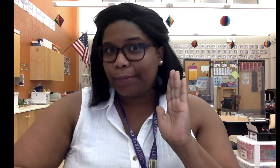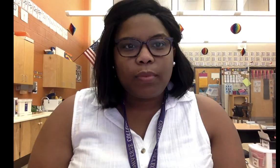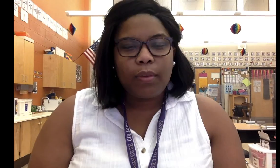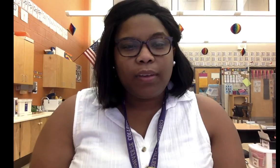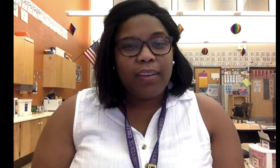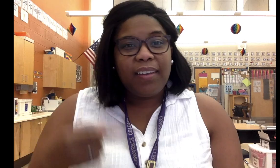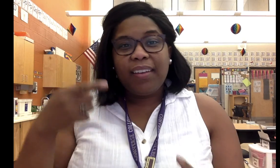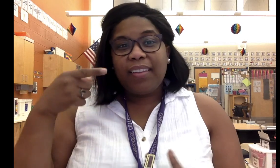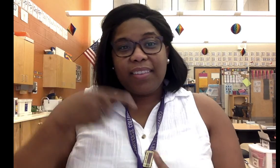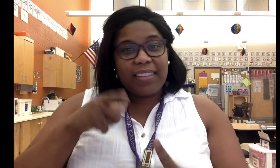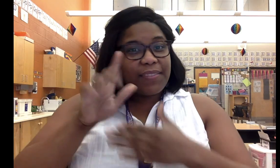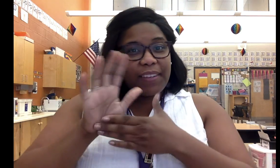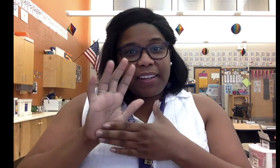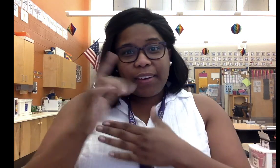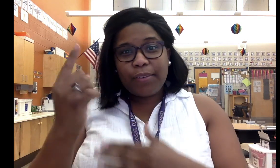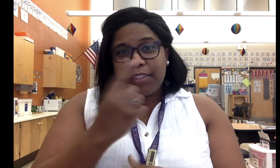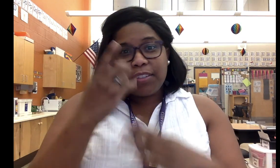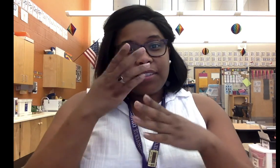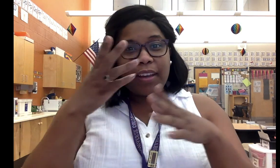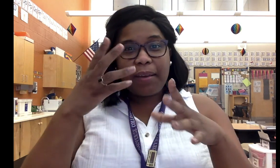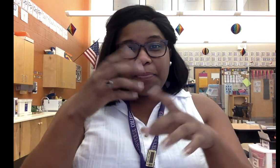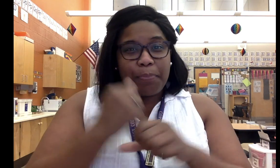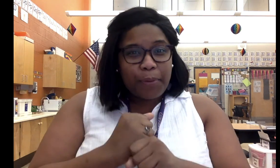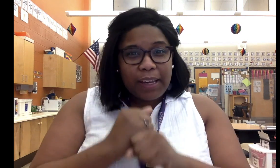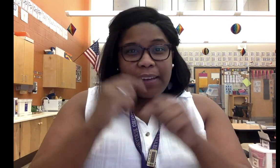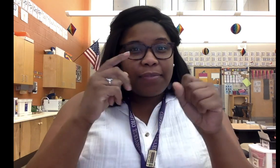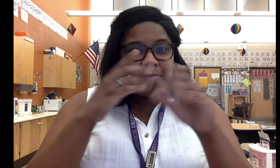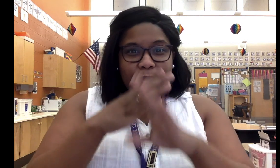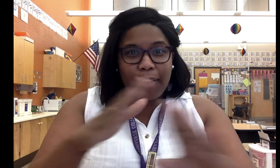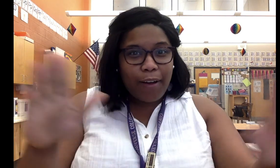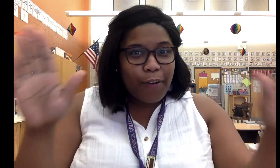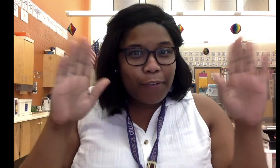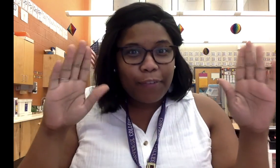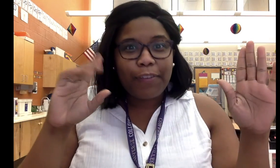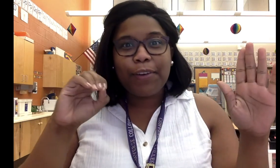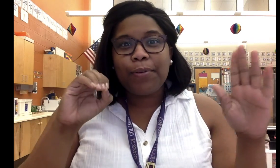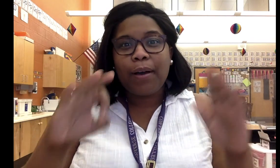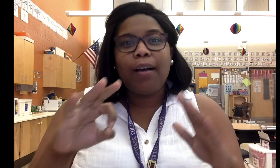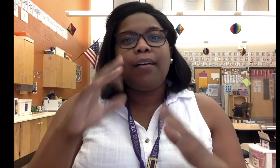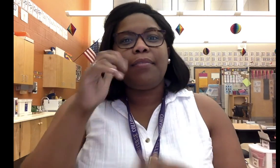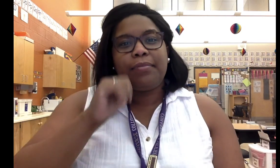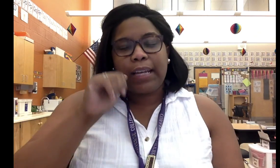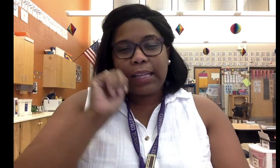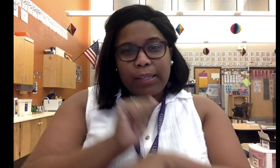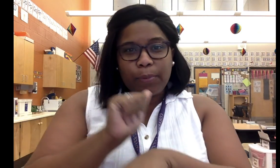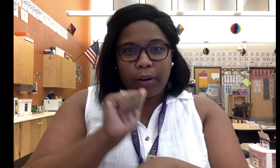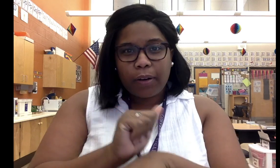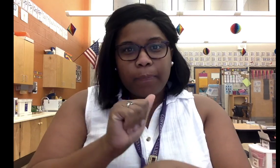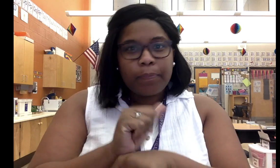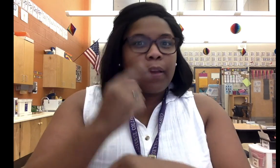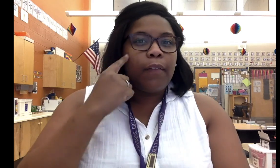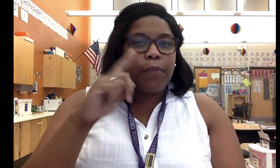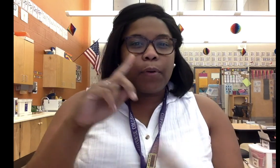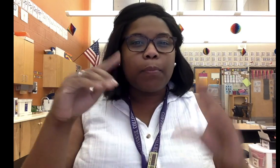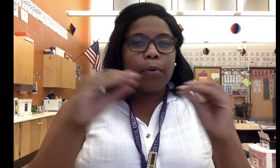This video is just a brief overview of daily work. For more